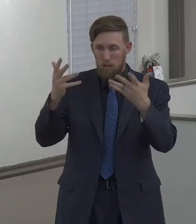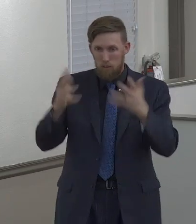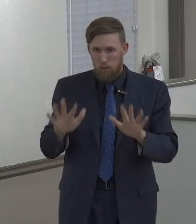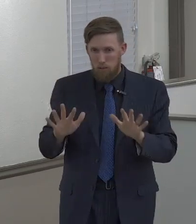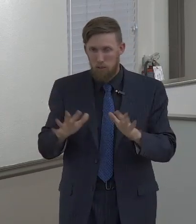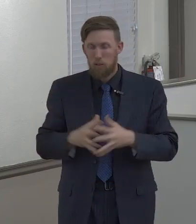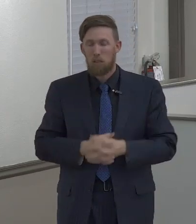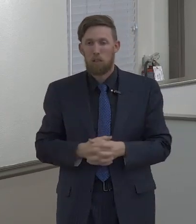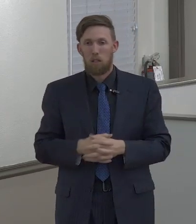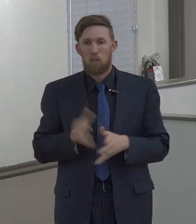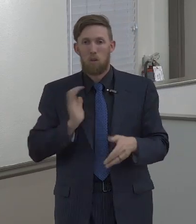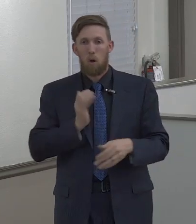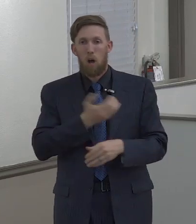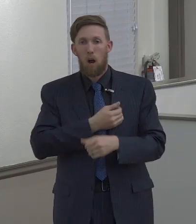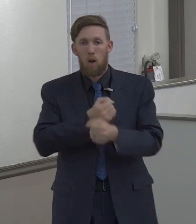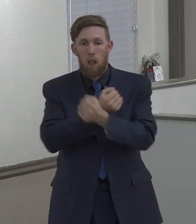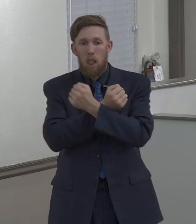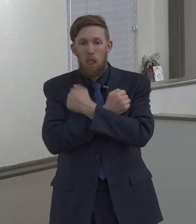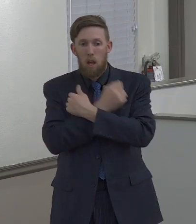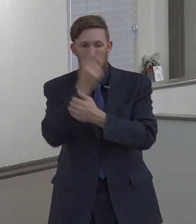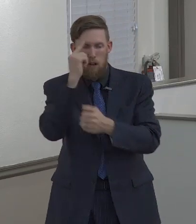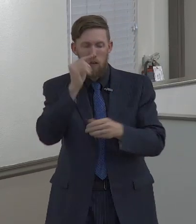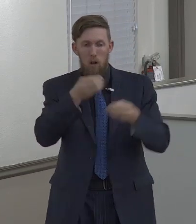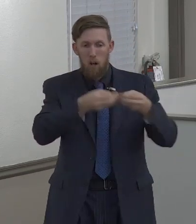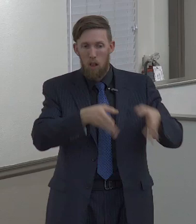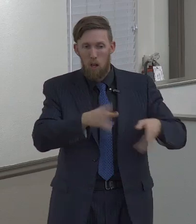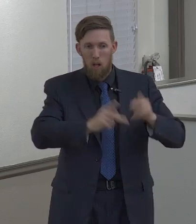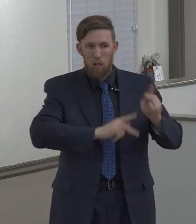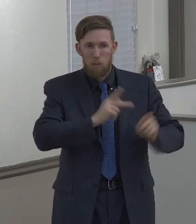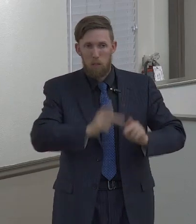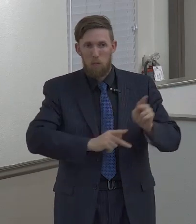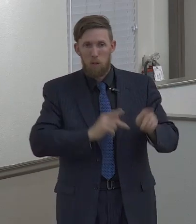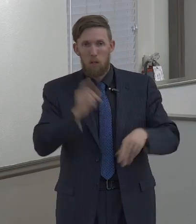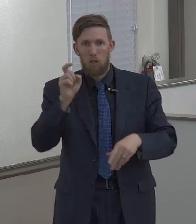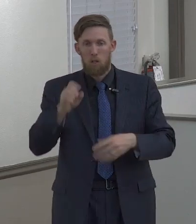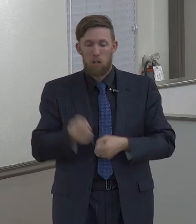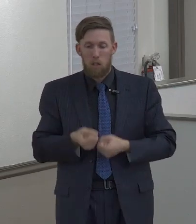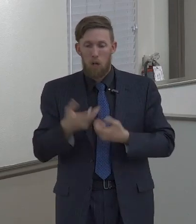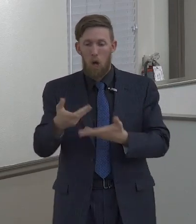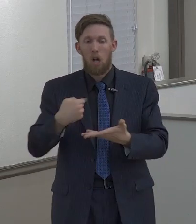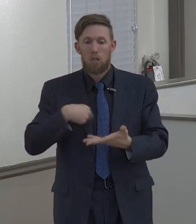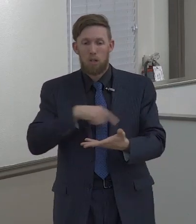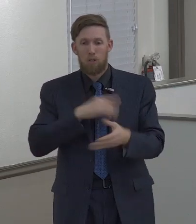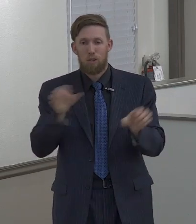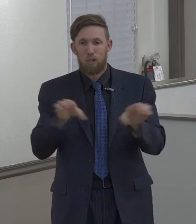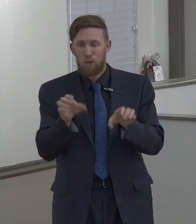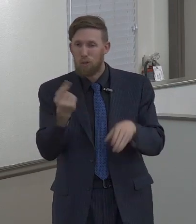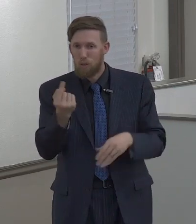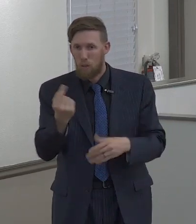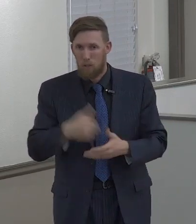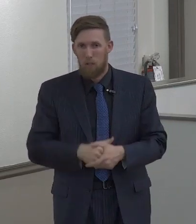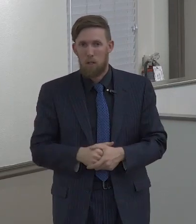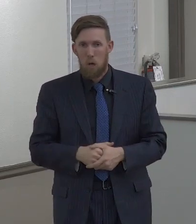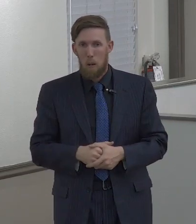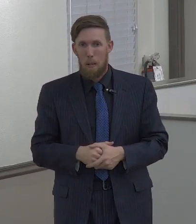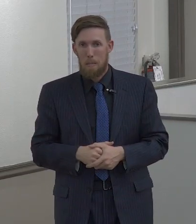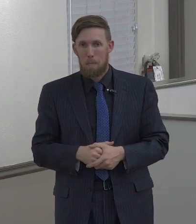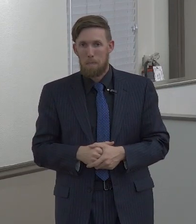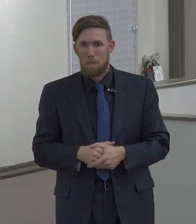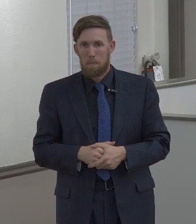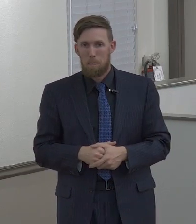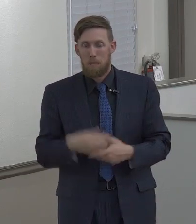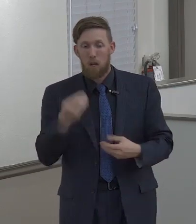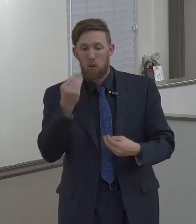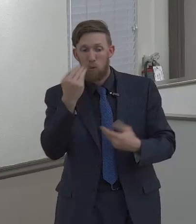Our love for lost people should compel us to do something about it. Love